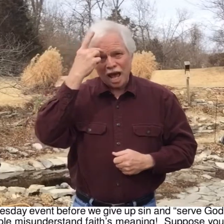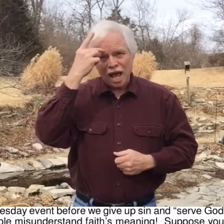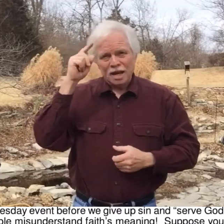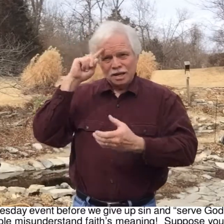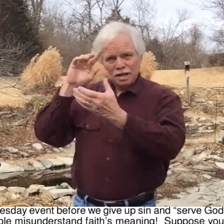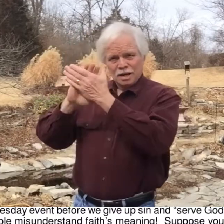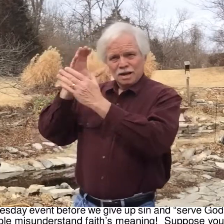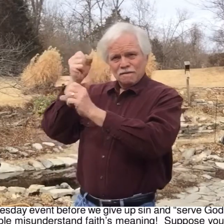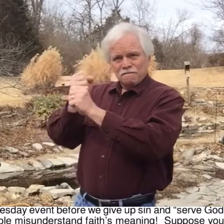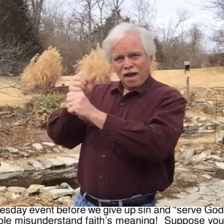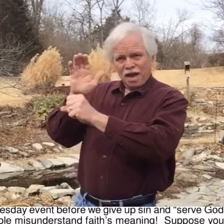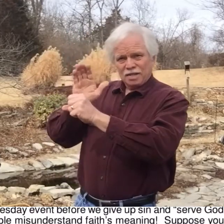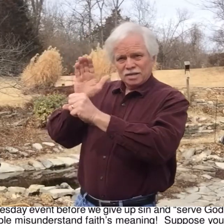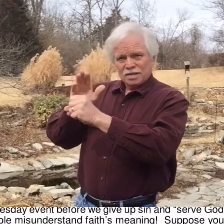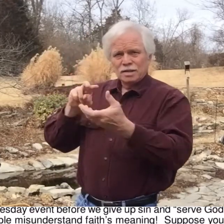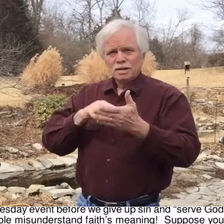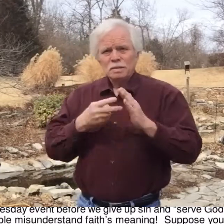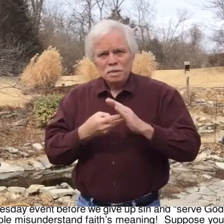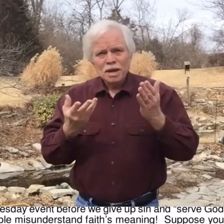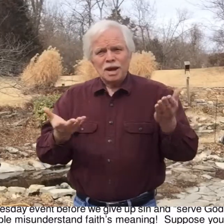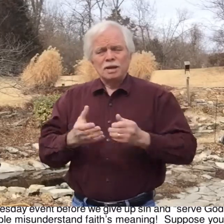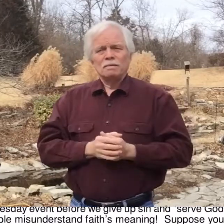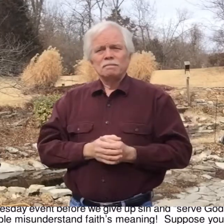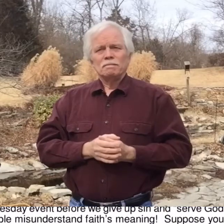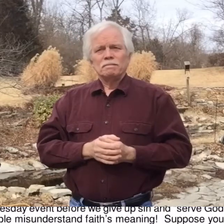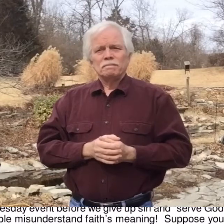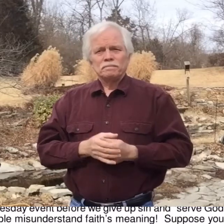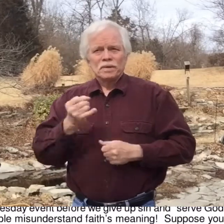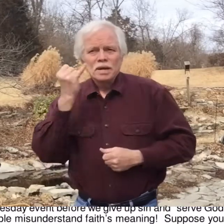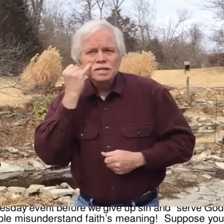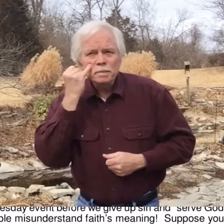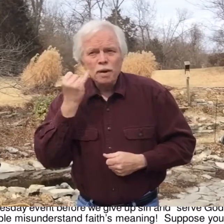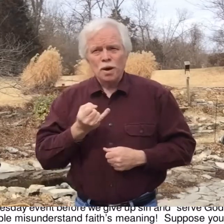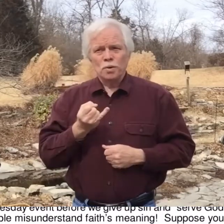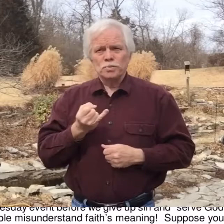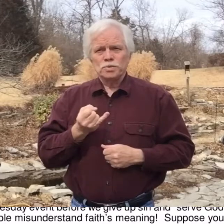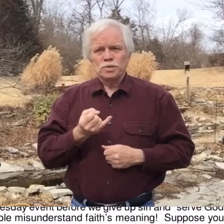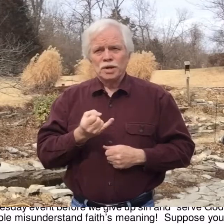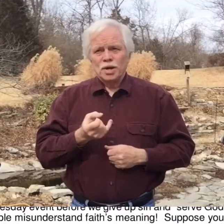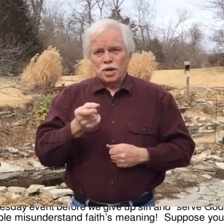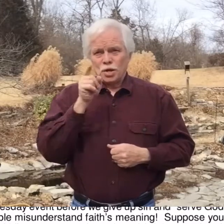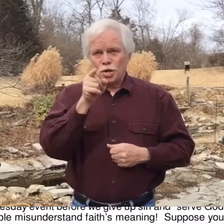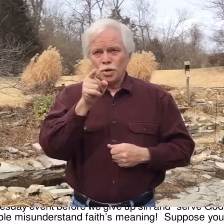faith's meaning. Suppose you